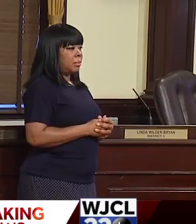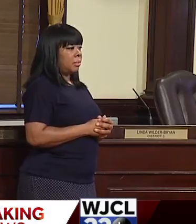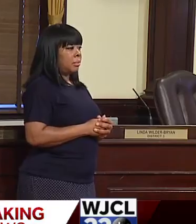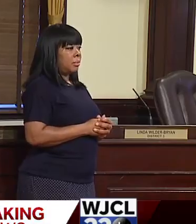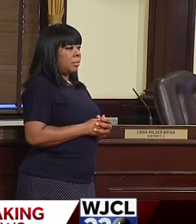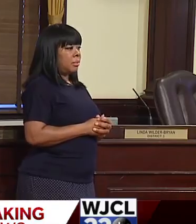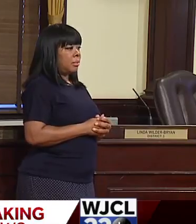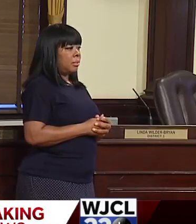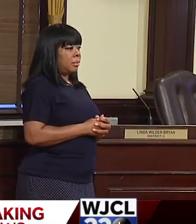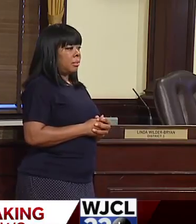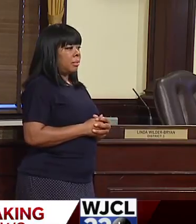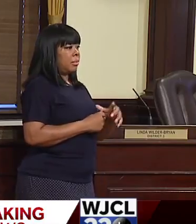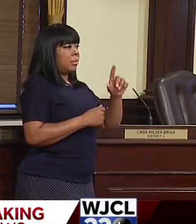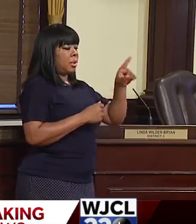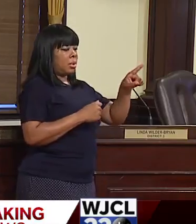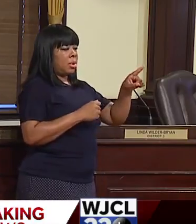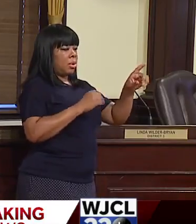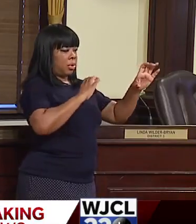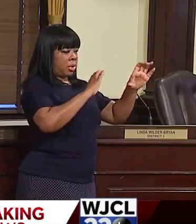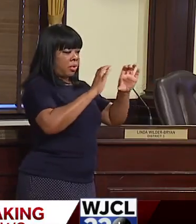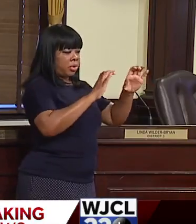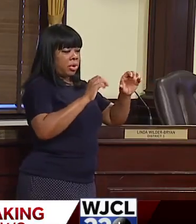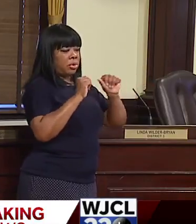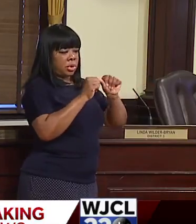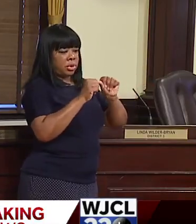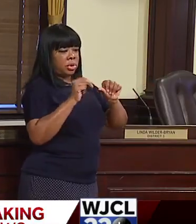the conversation right now that we continue to monitor and watch.